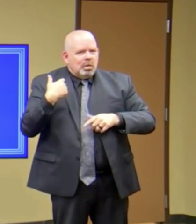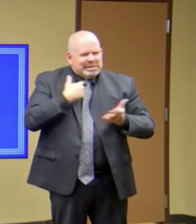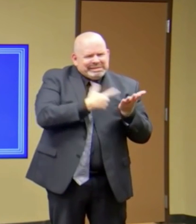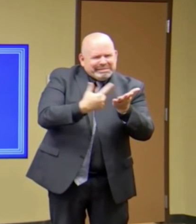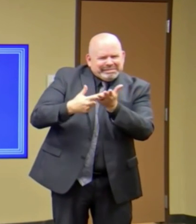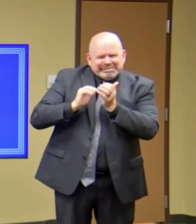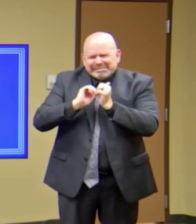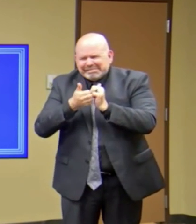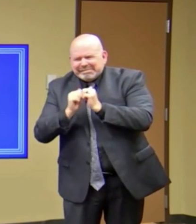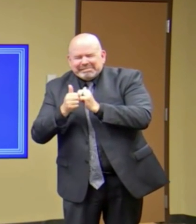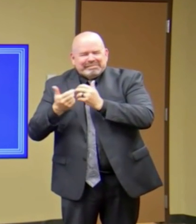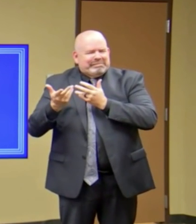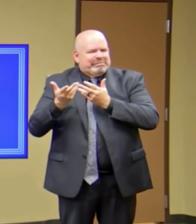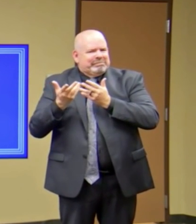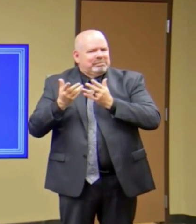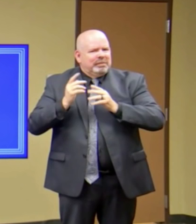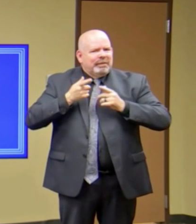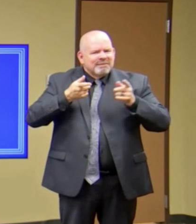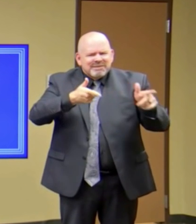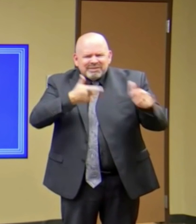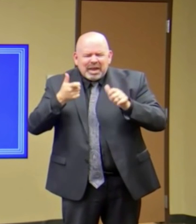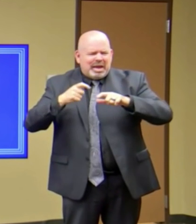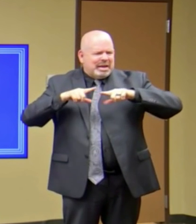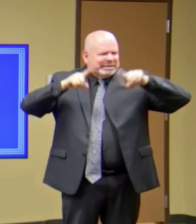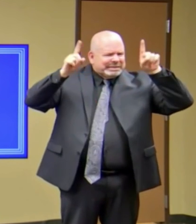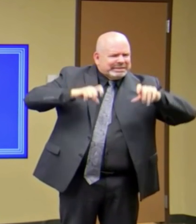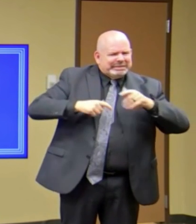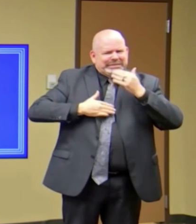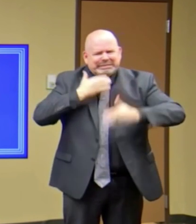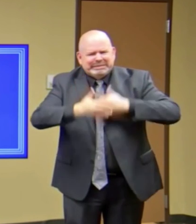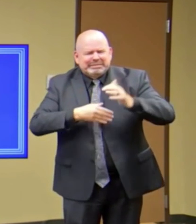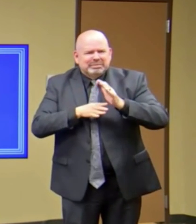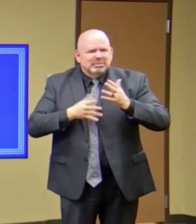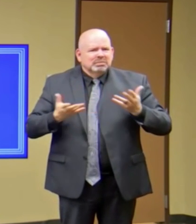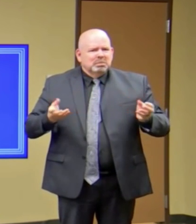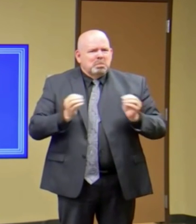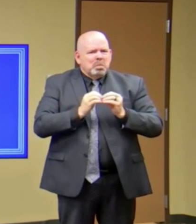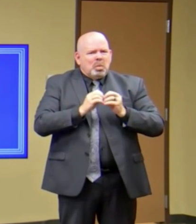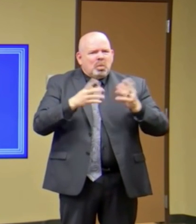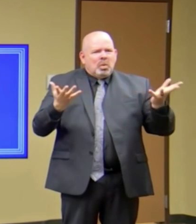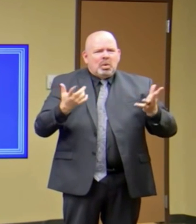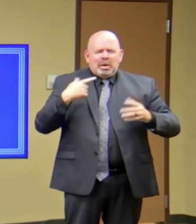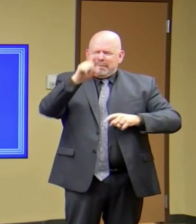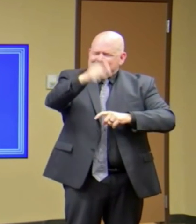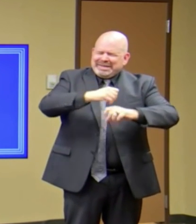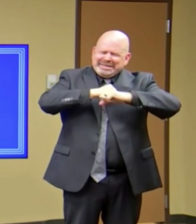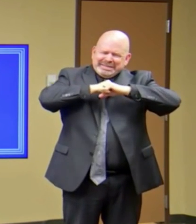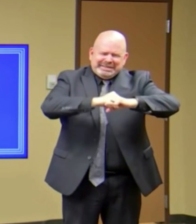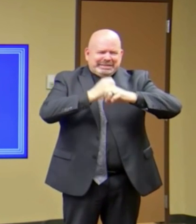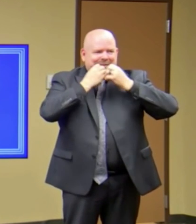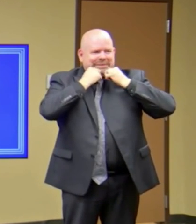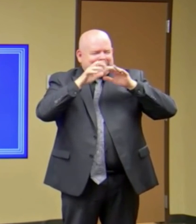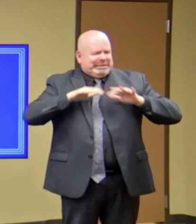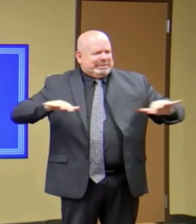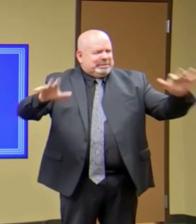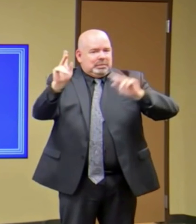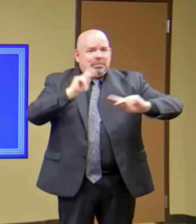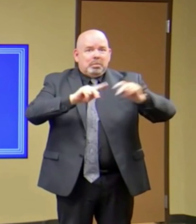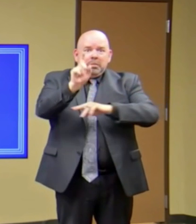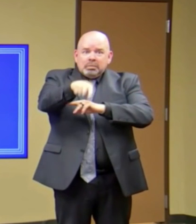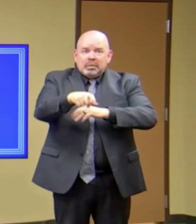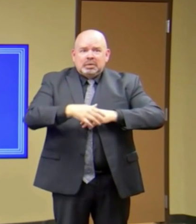And so, again, that's really going to be important as every day we're announcing more,